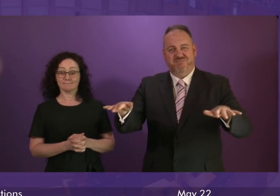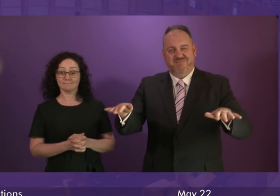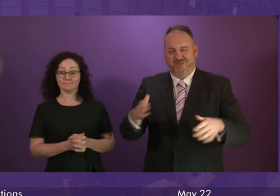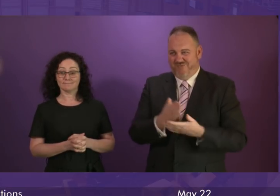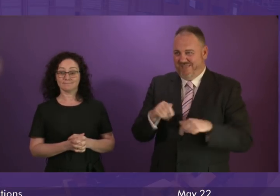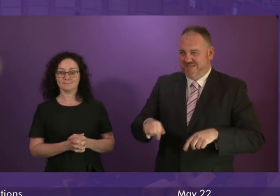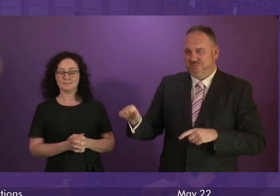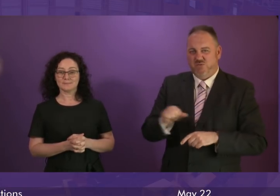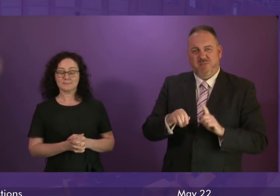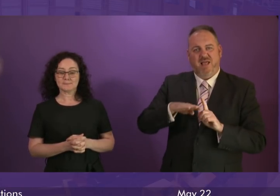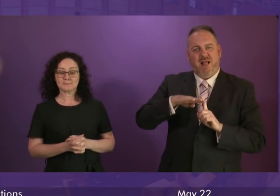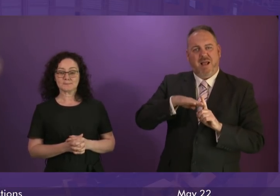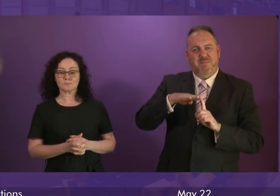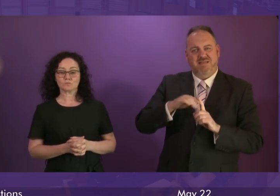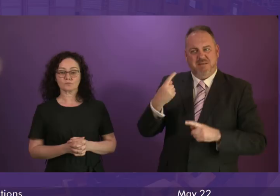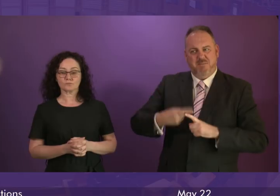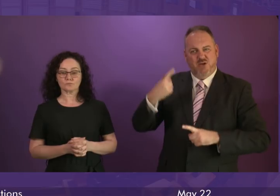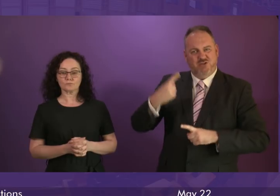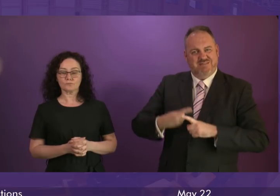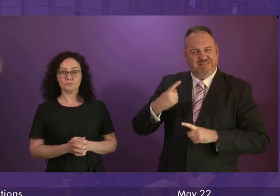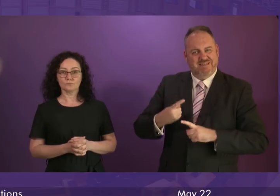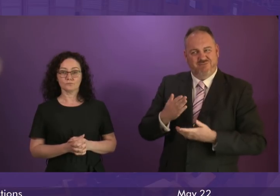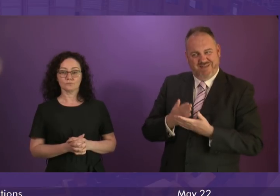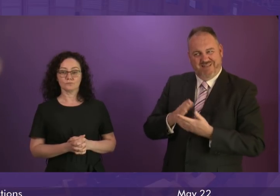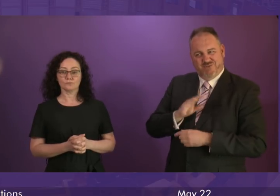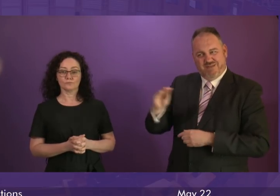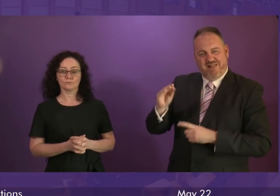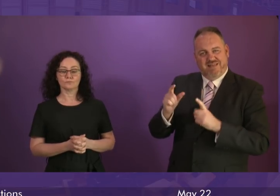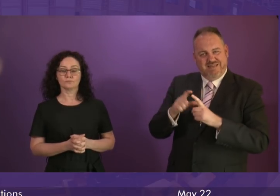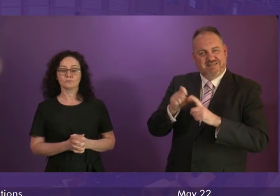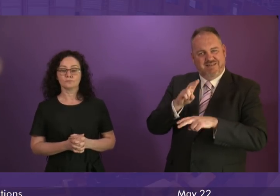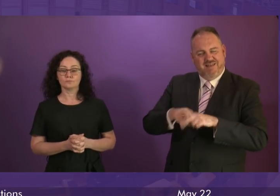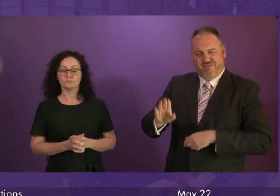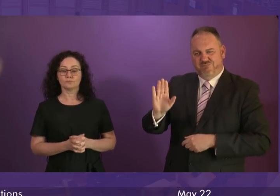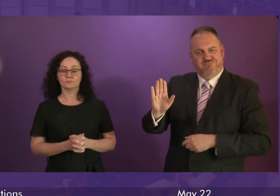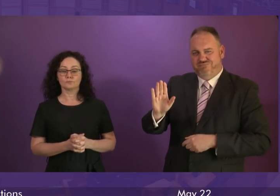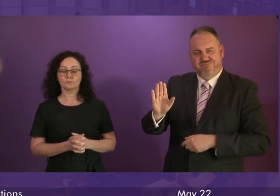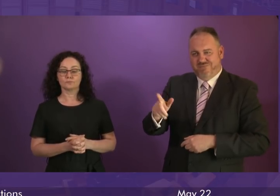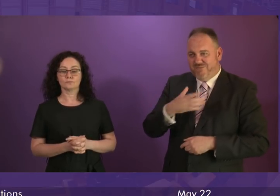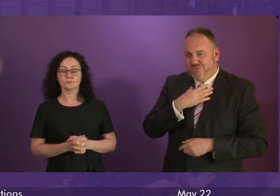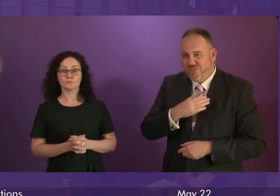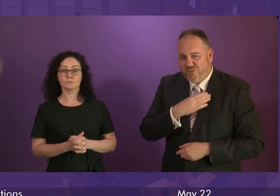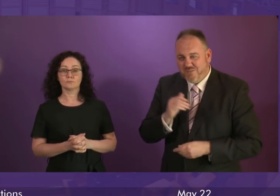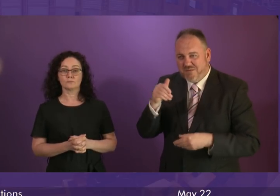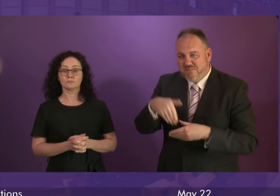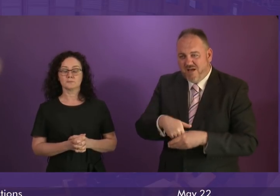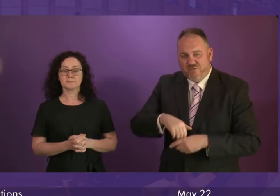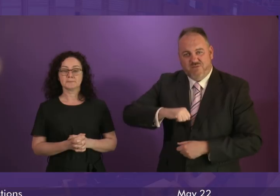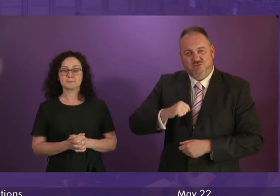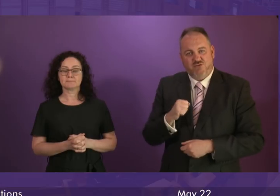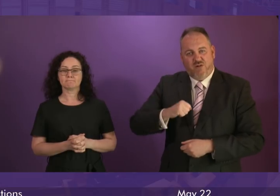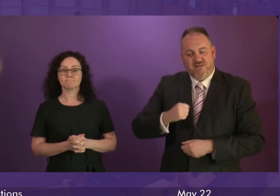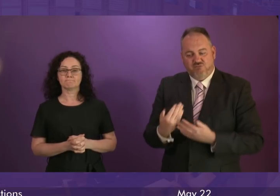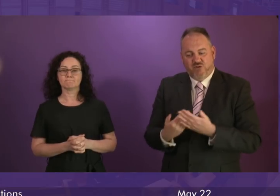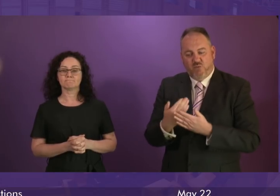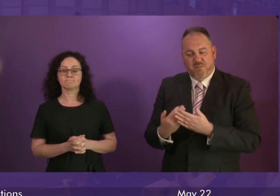So what will the First Minister do to send a clear message to EDF that if it wishes to be part of Scotland's renewables